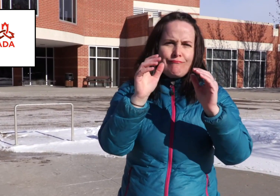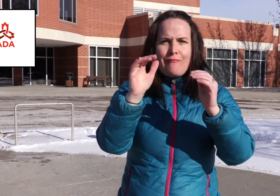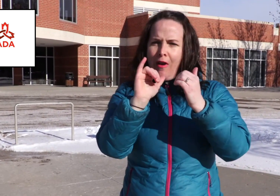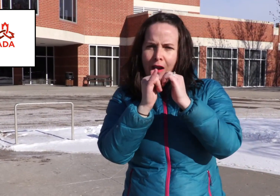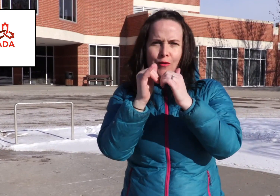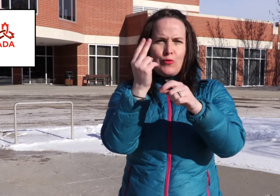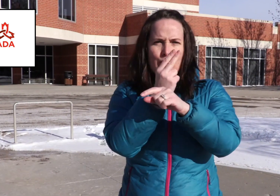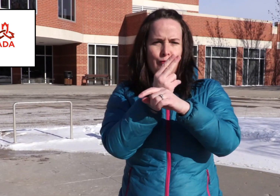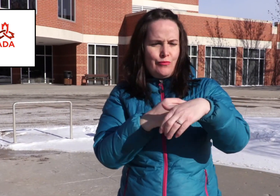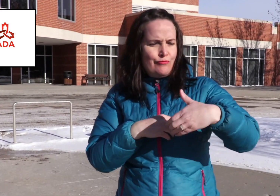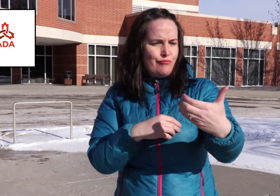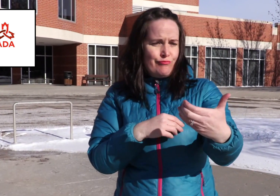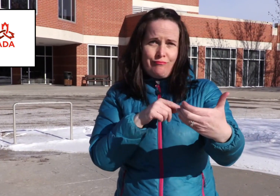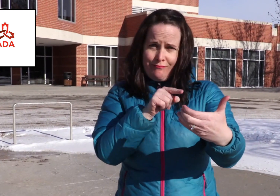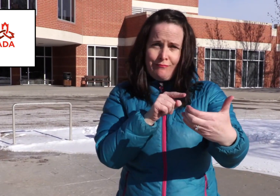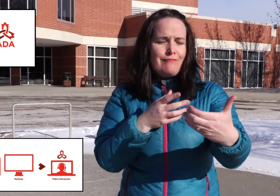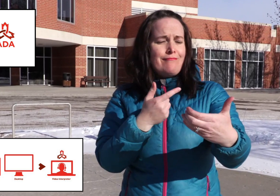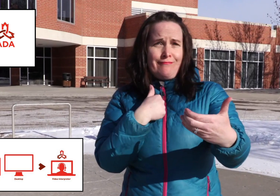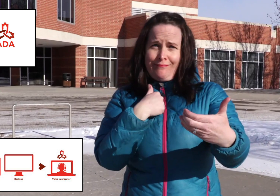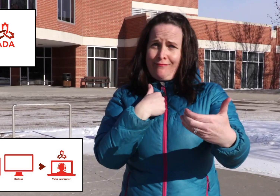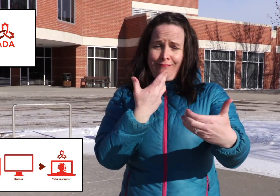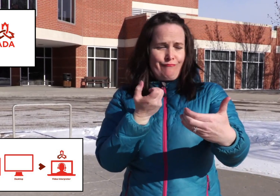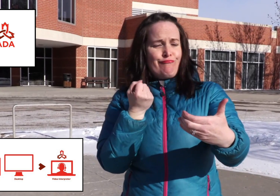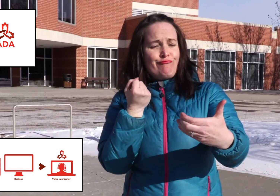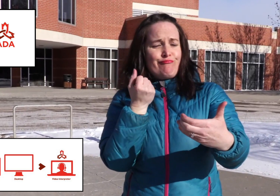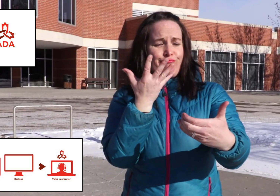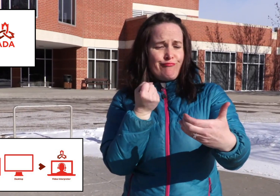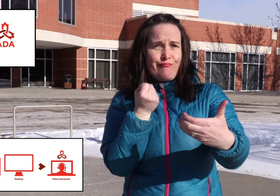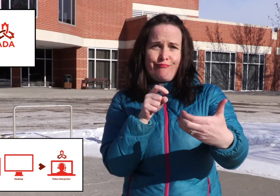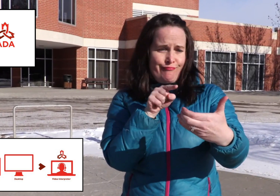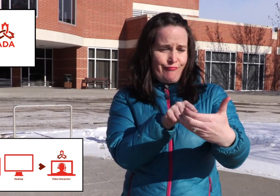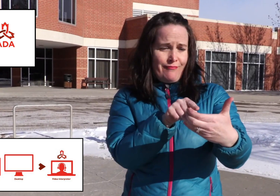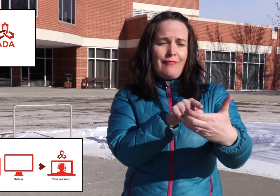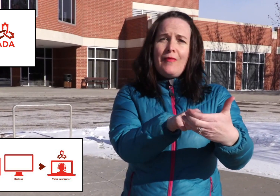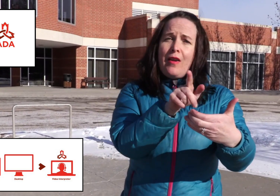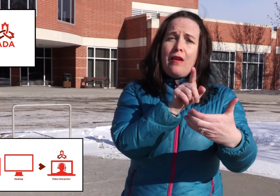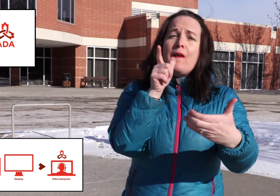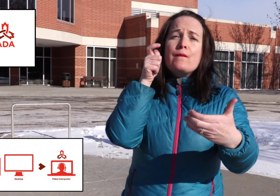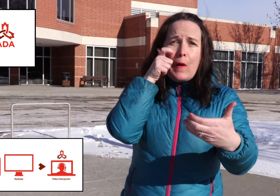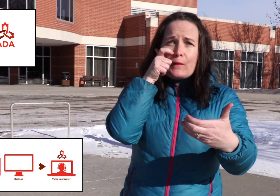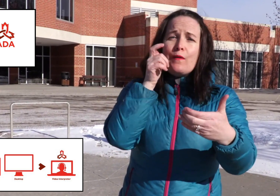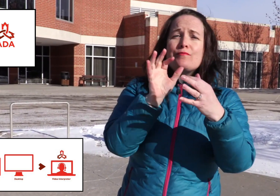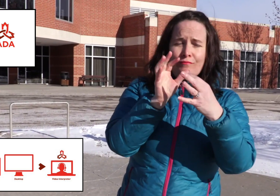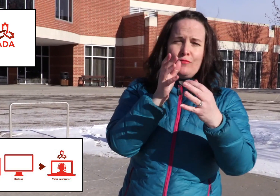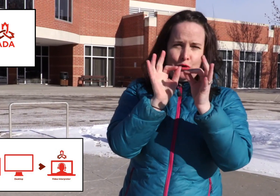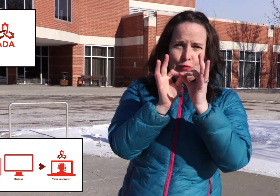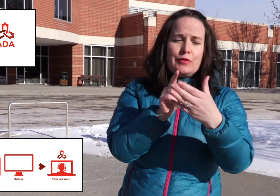workshop is to provide support on how to use the service. So I could be signing into the phone and